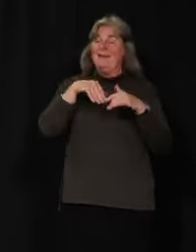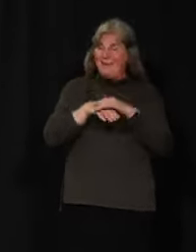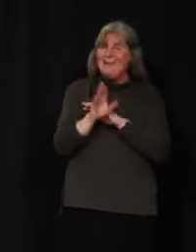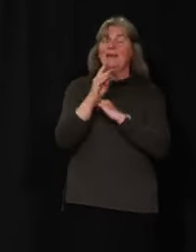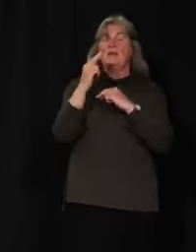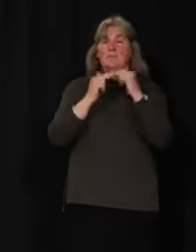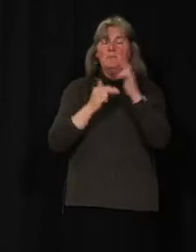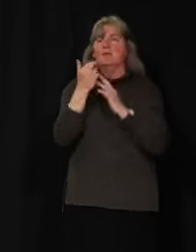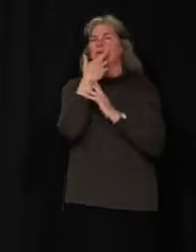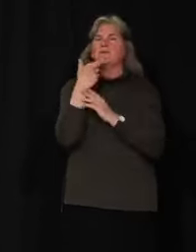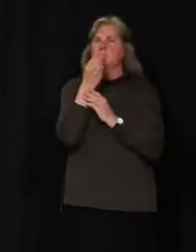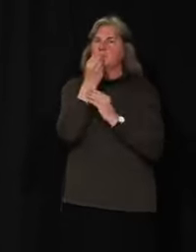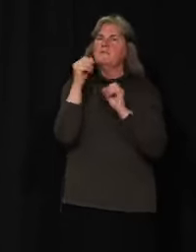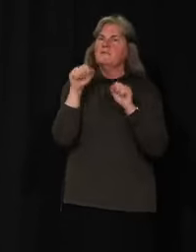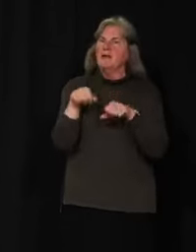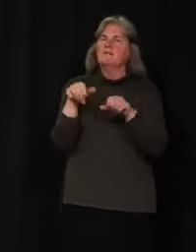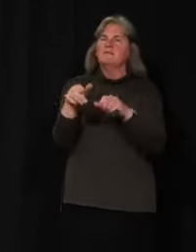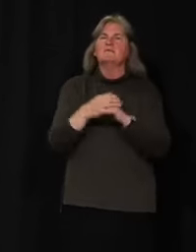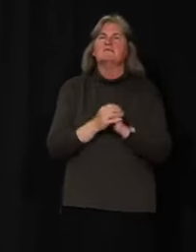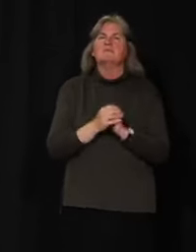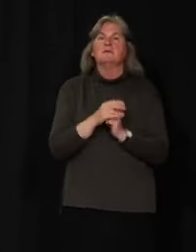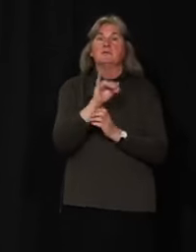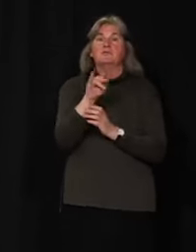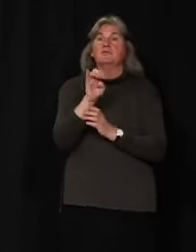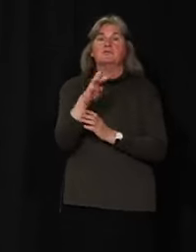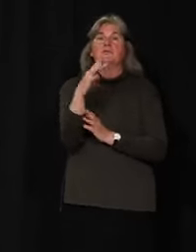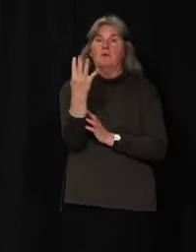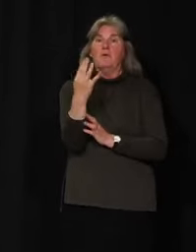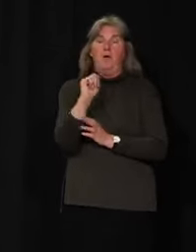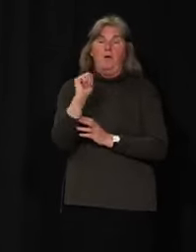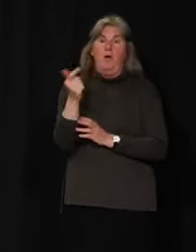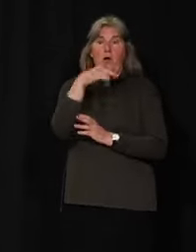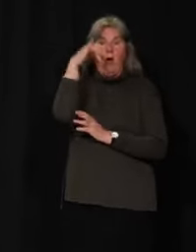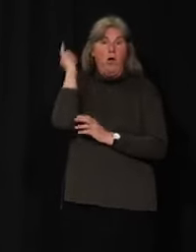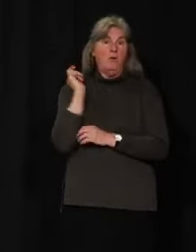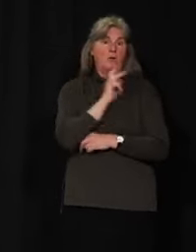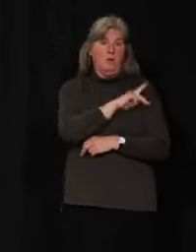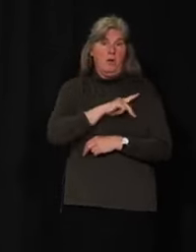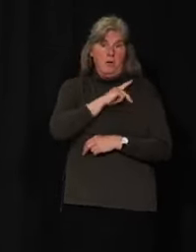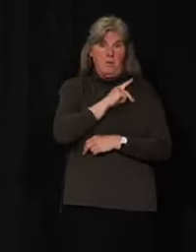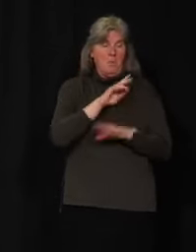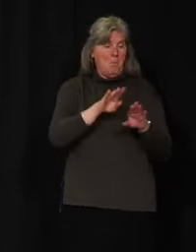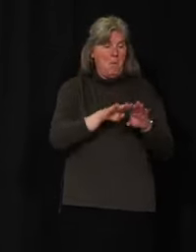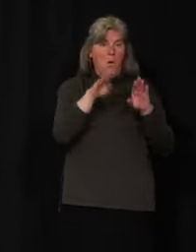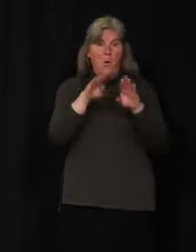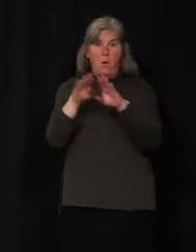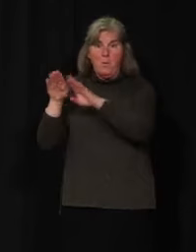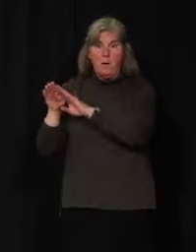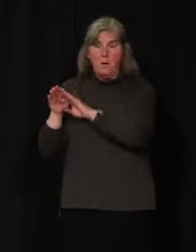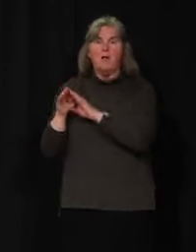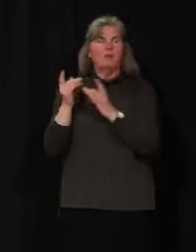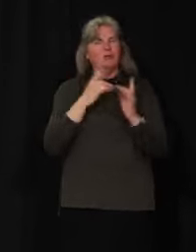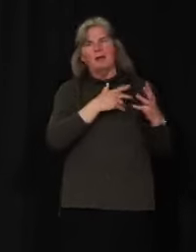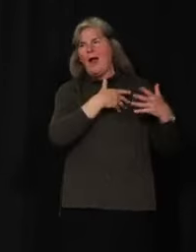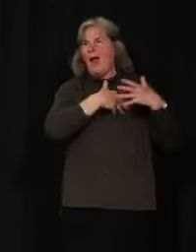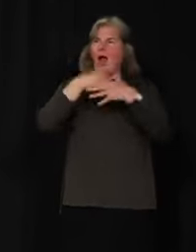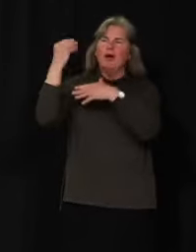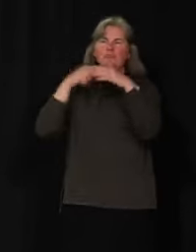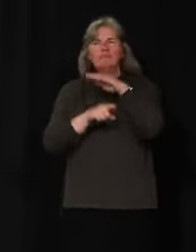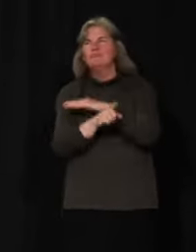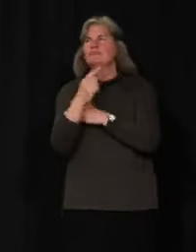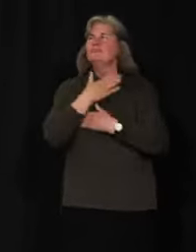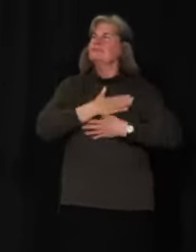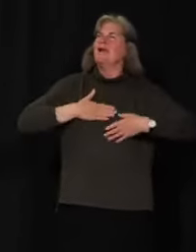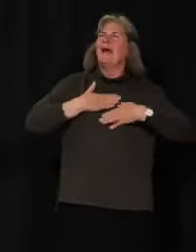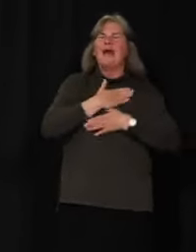services again. As of June 4th, all UConn territorial parks and campgrounds will be opened and UConners can get out and enjoy